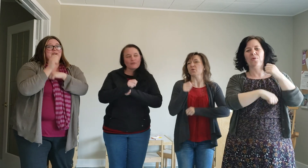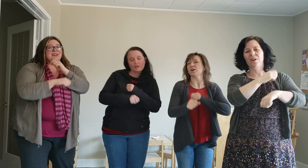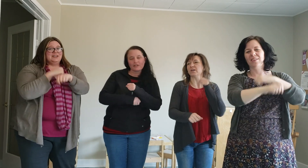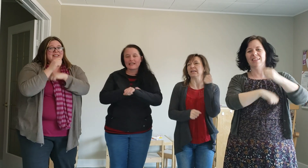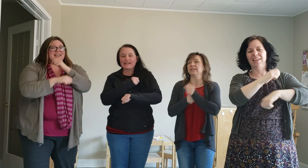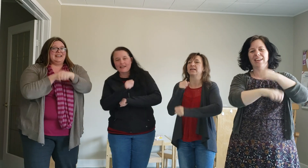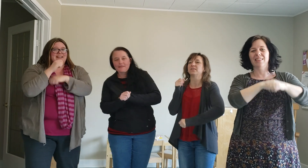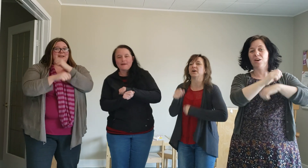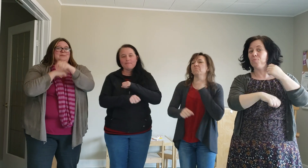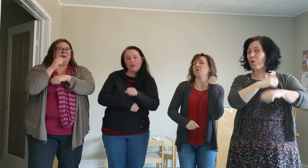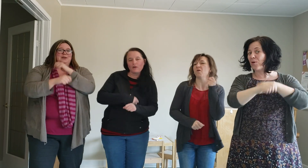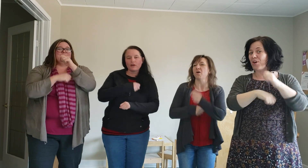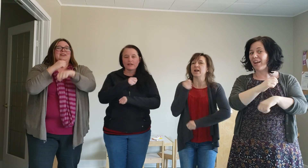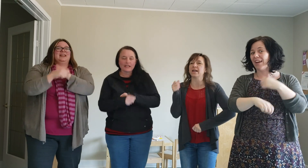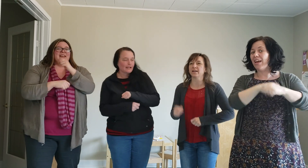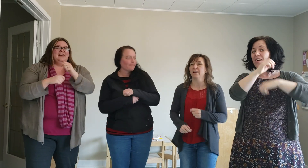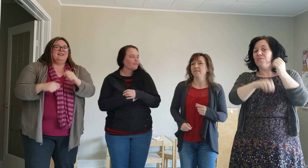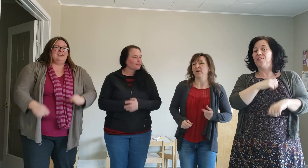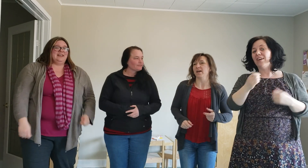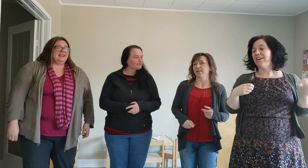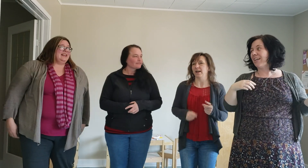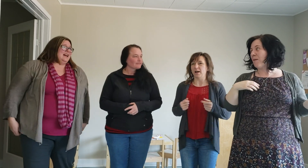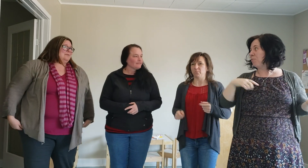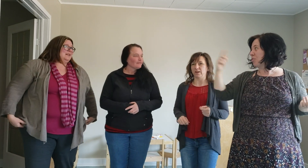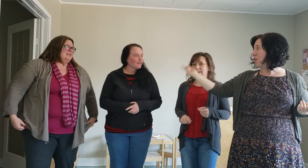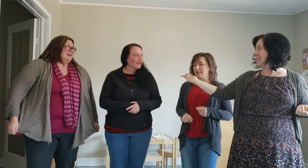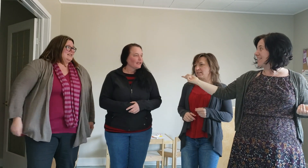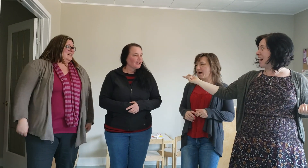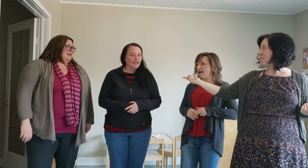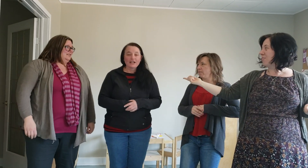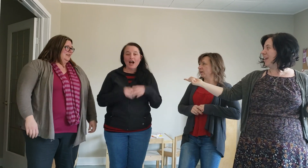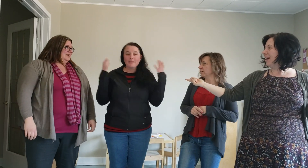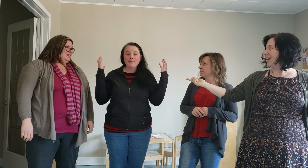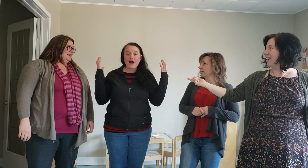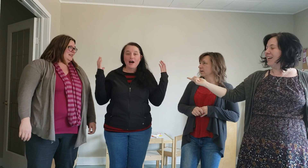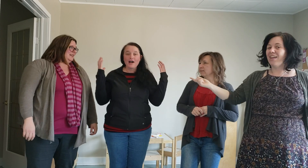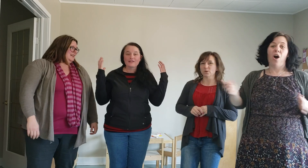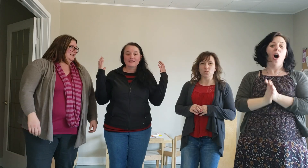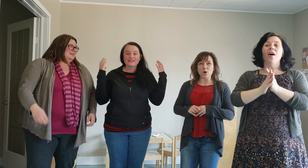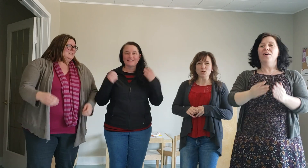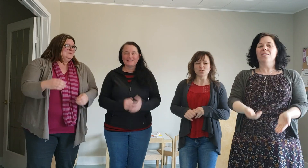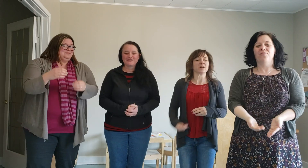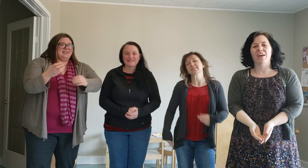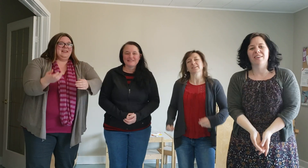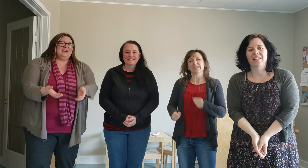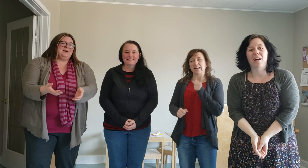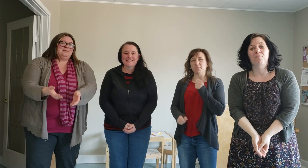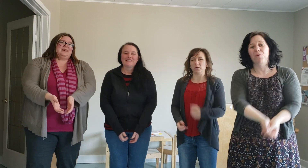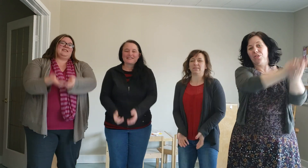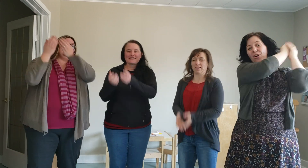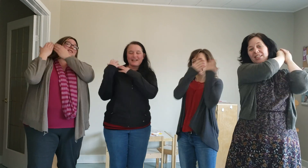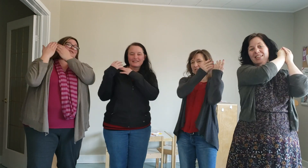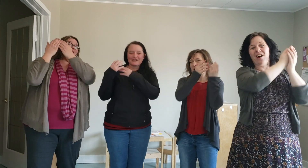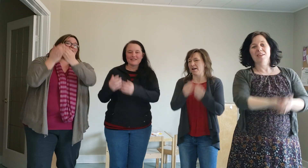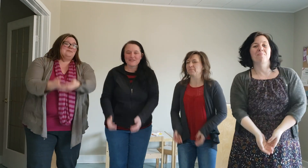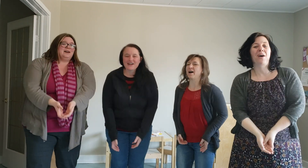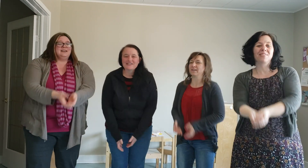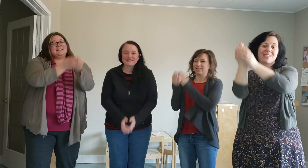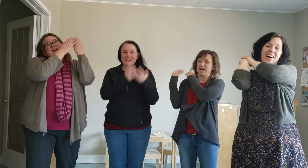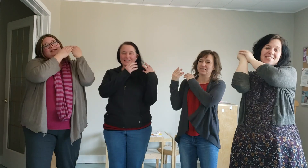early in the morning, fill it up with lots of cotton balls, fill it up with lots of cotton balls, lots